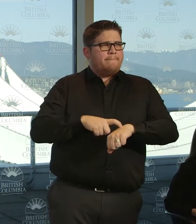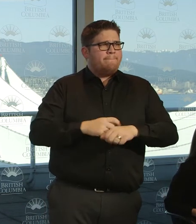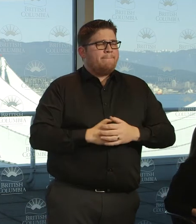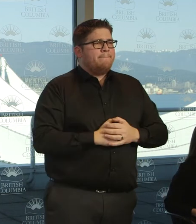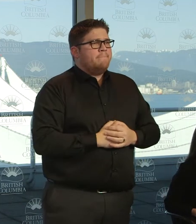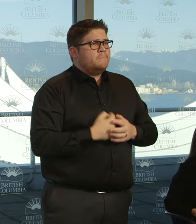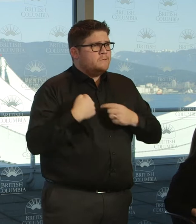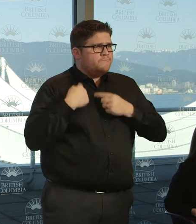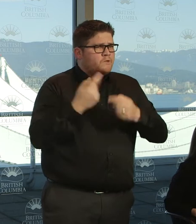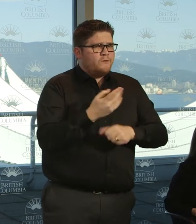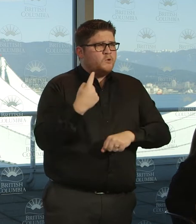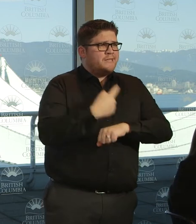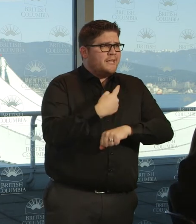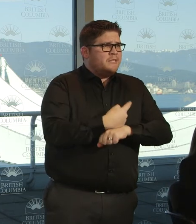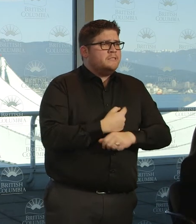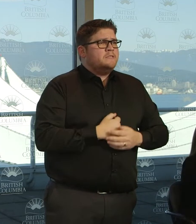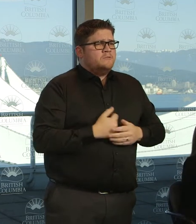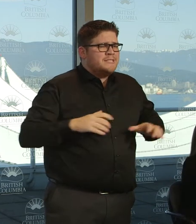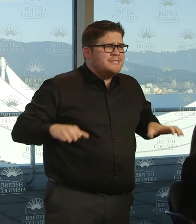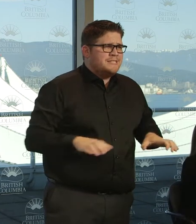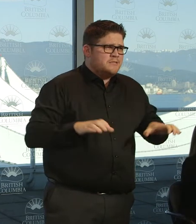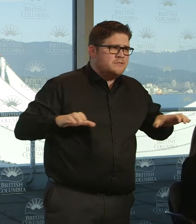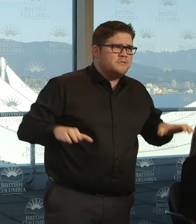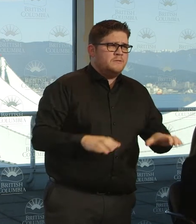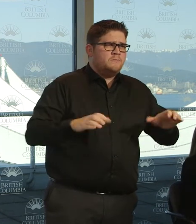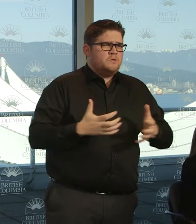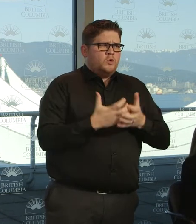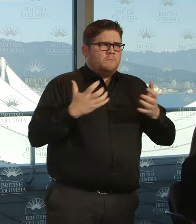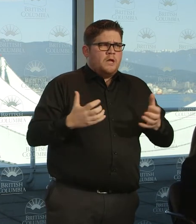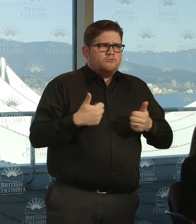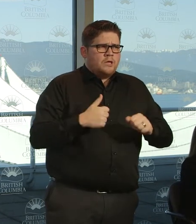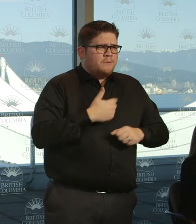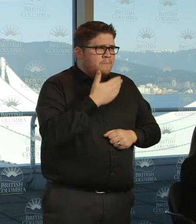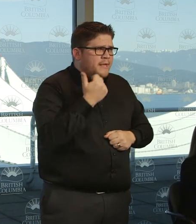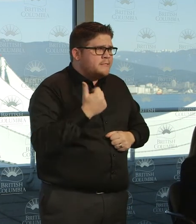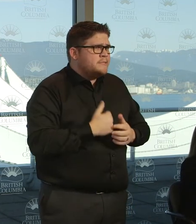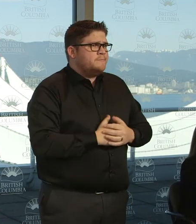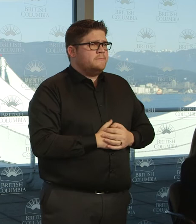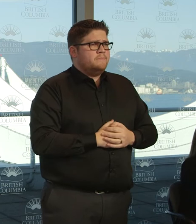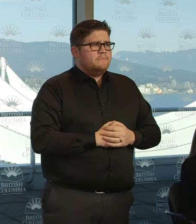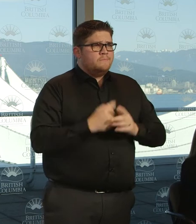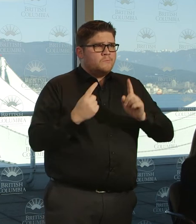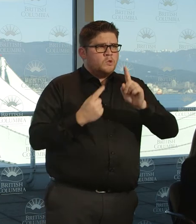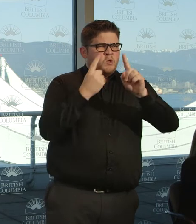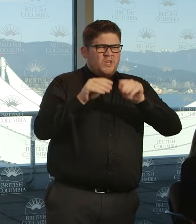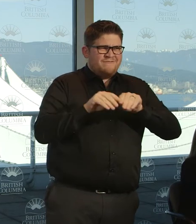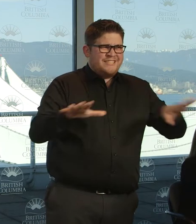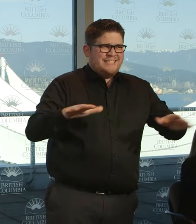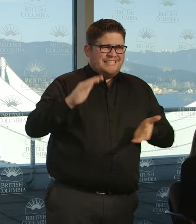days to try and do everything that we can to try and stop the transmission of this